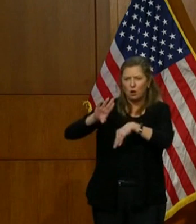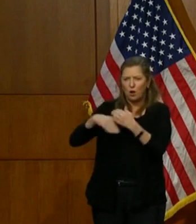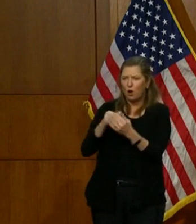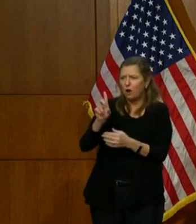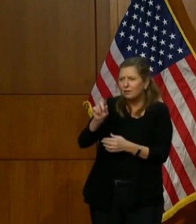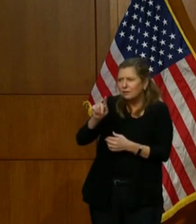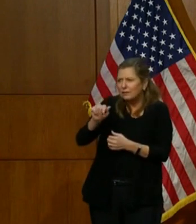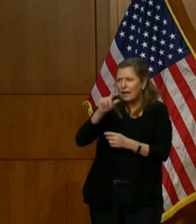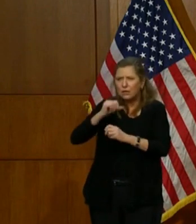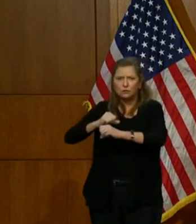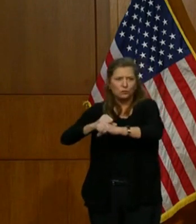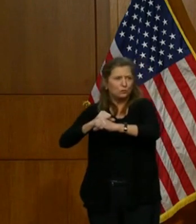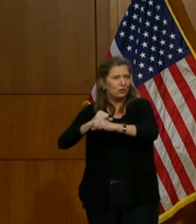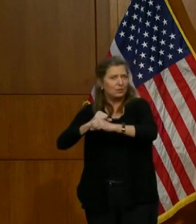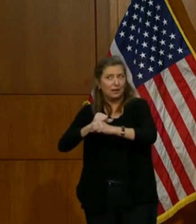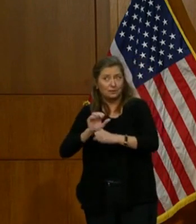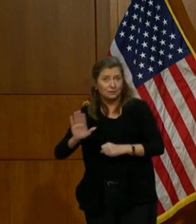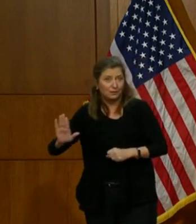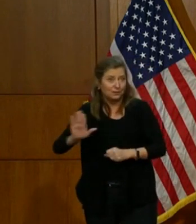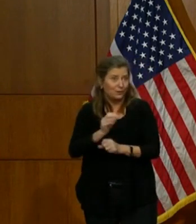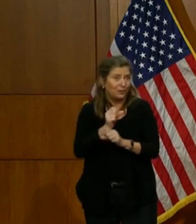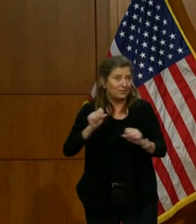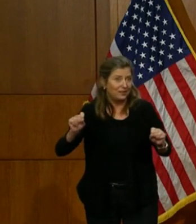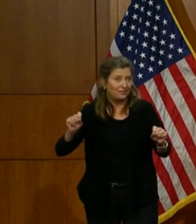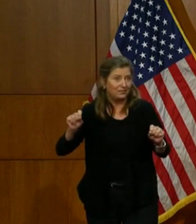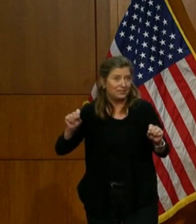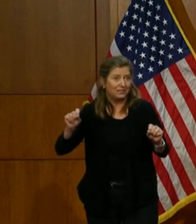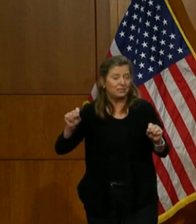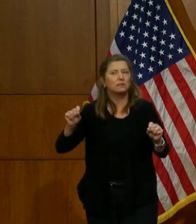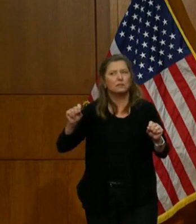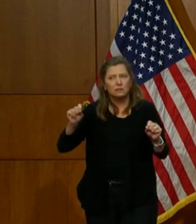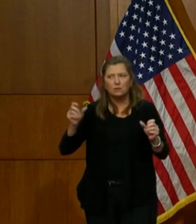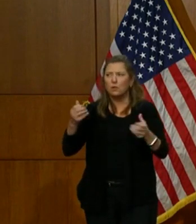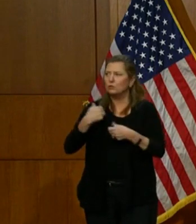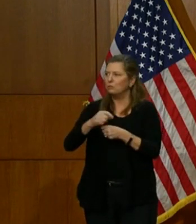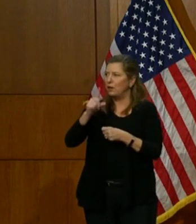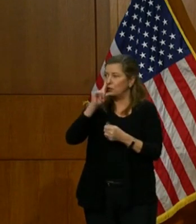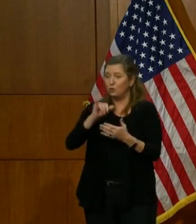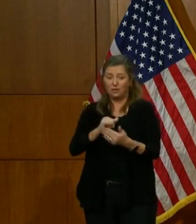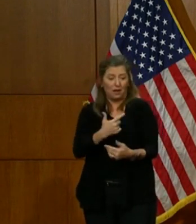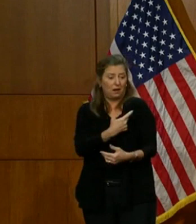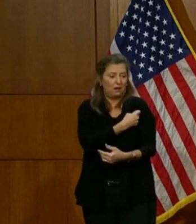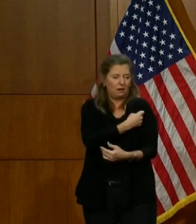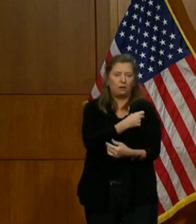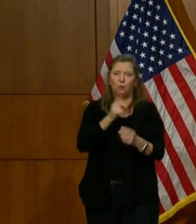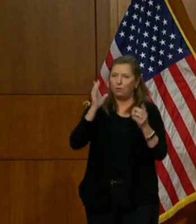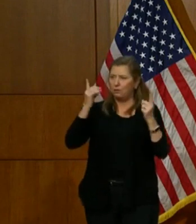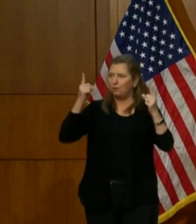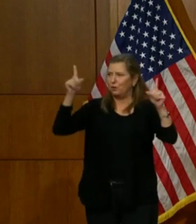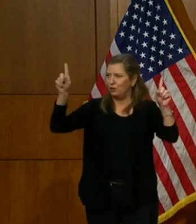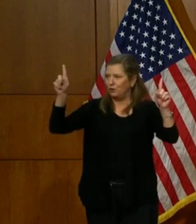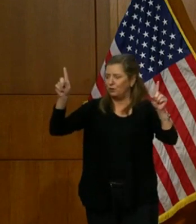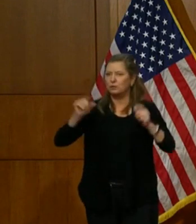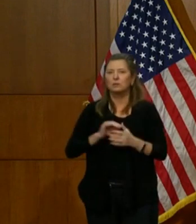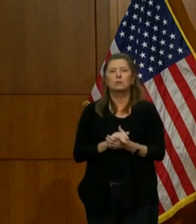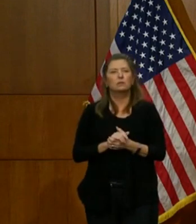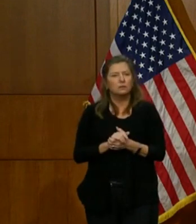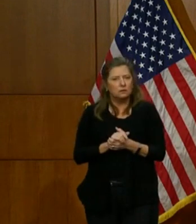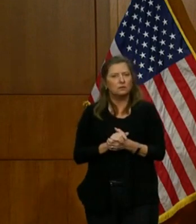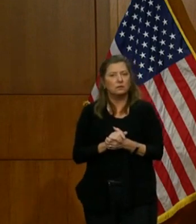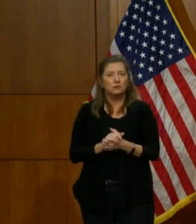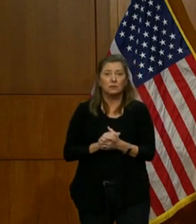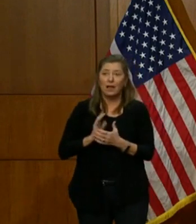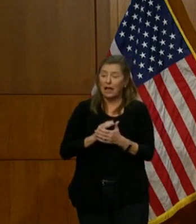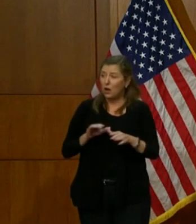data to protect your safety and to make sure that the vaccination works. It involves